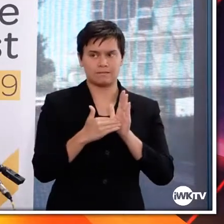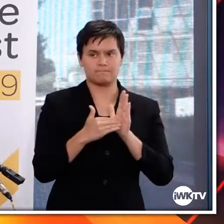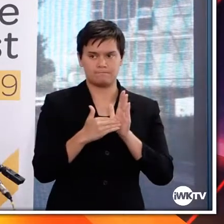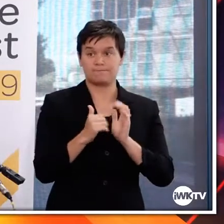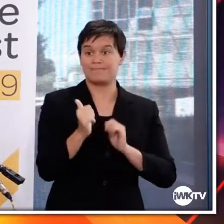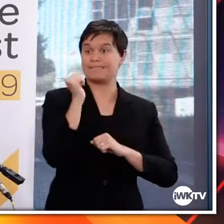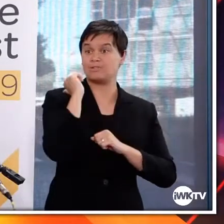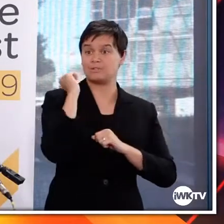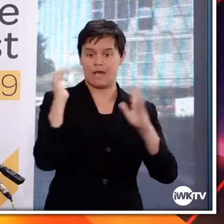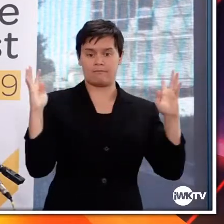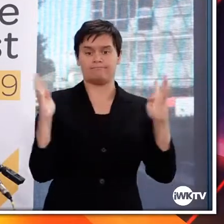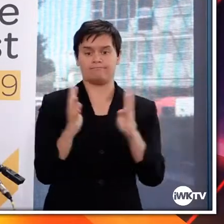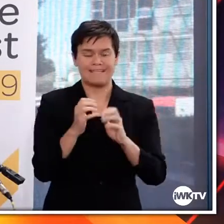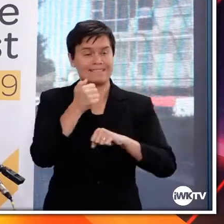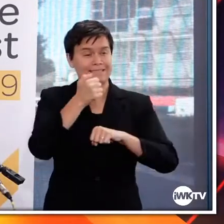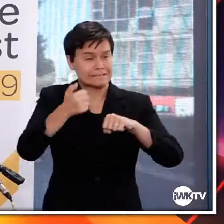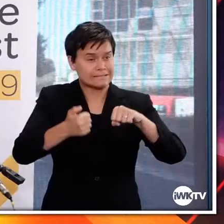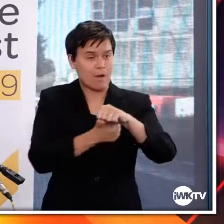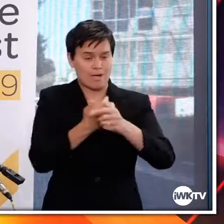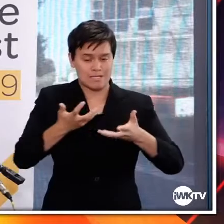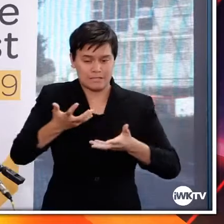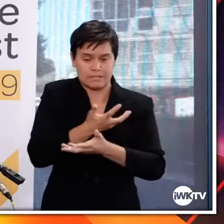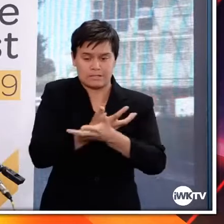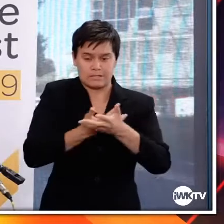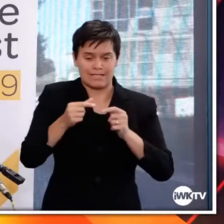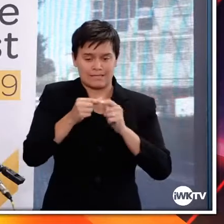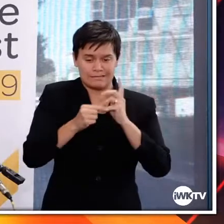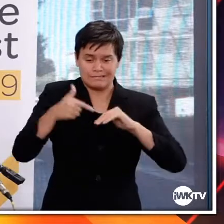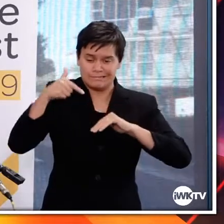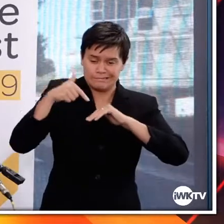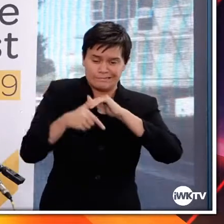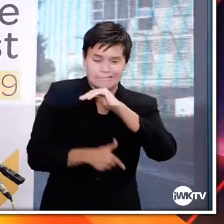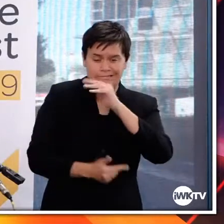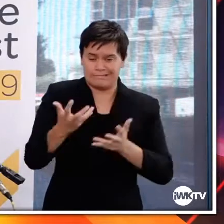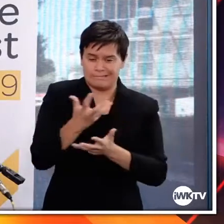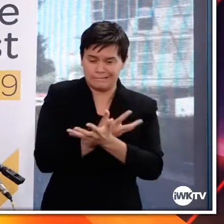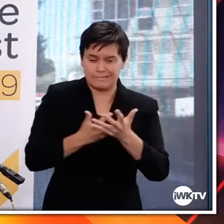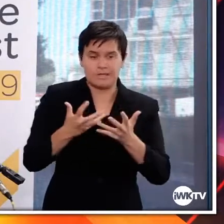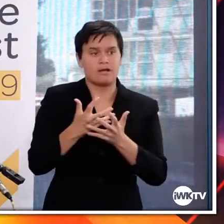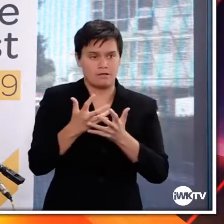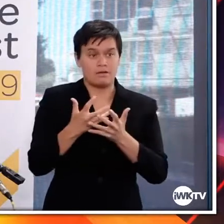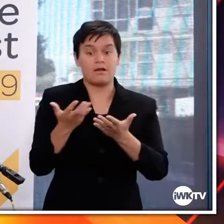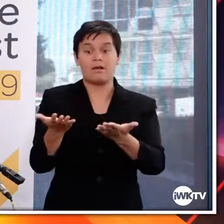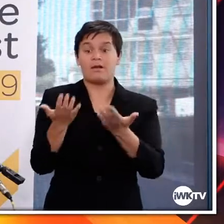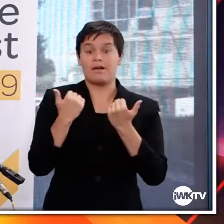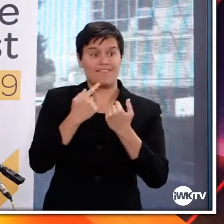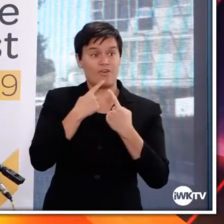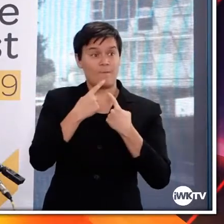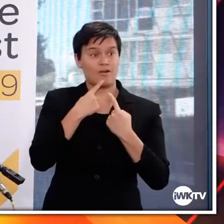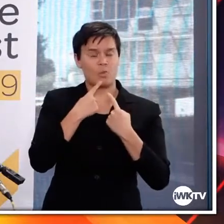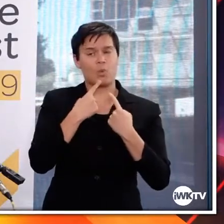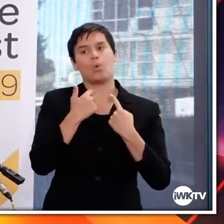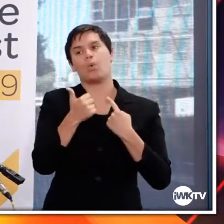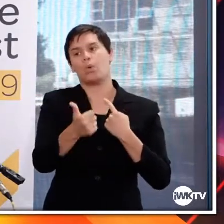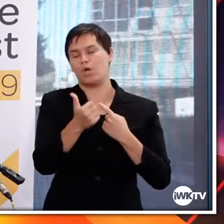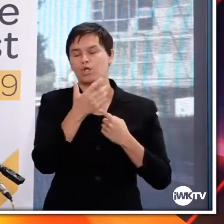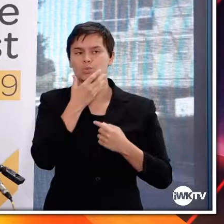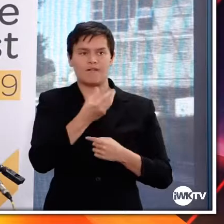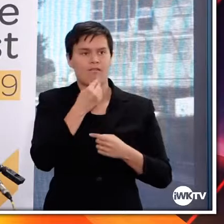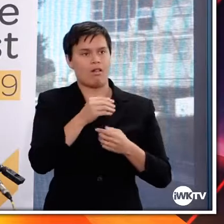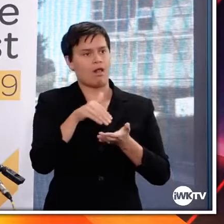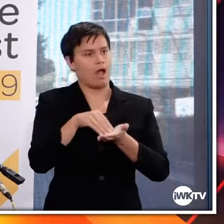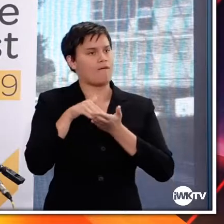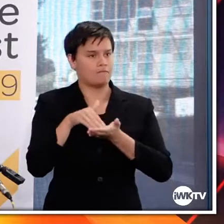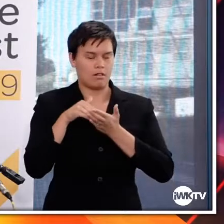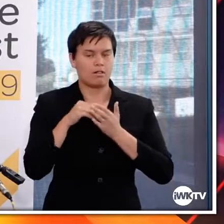through this entire assessment. It was a very robust discussion and really helpful for Medsafe. And as Dr. Bloomfield's mentioned,